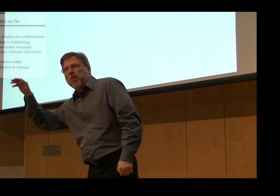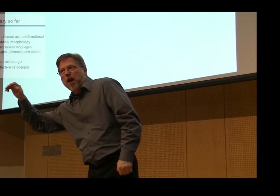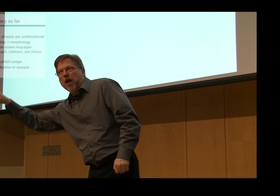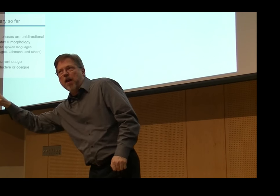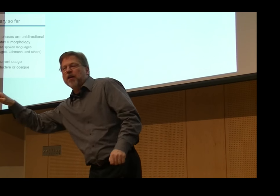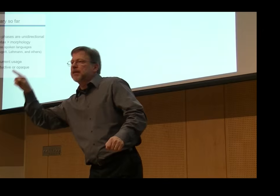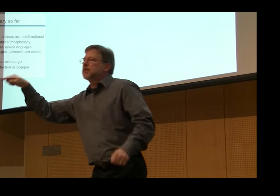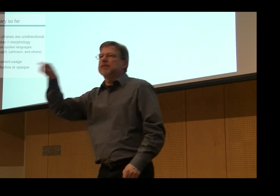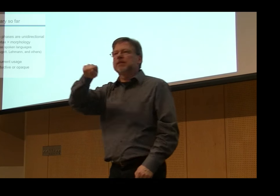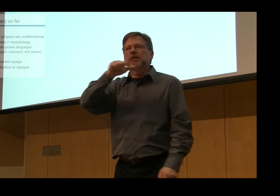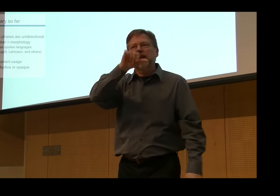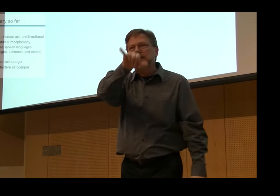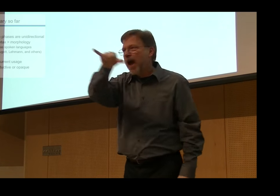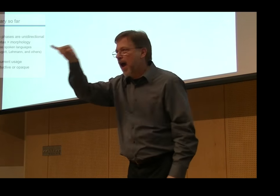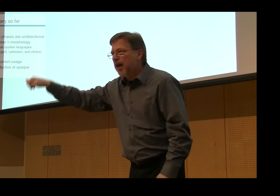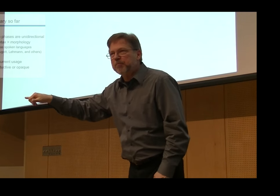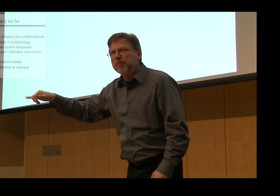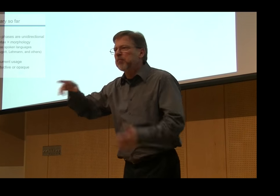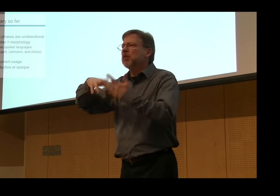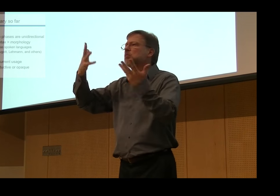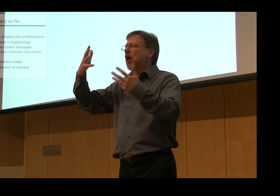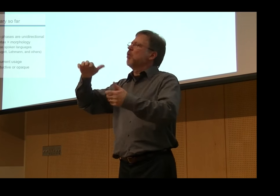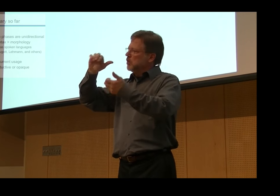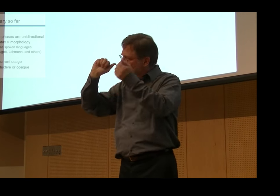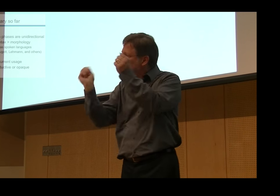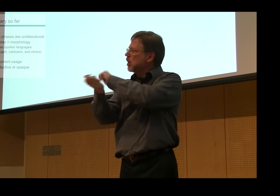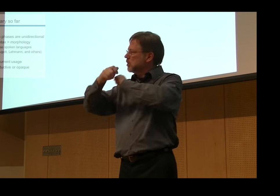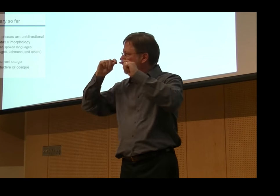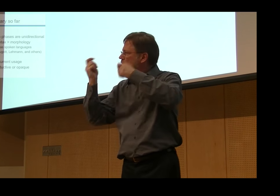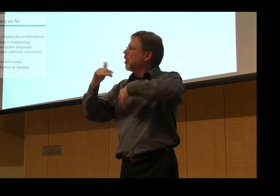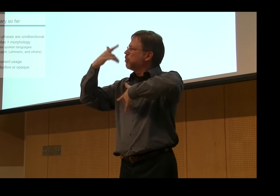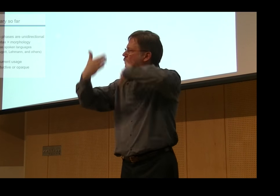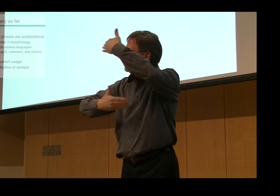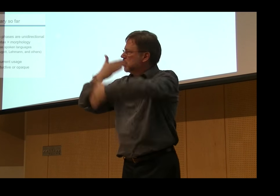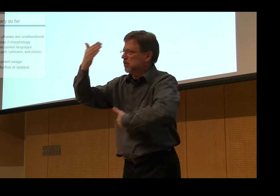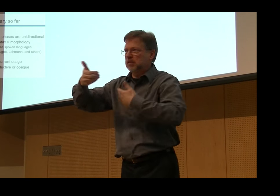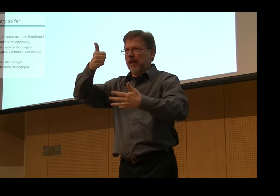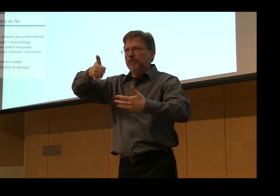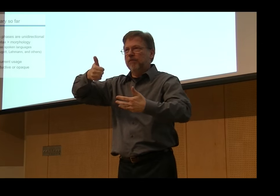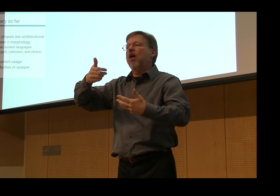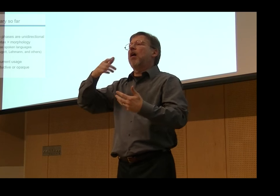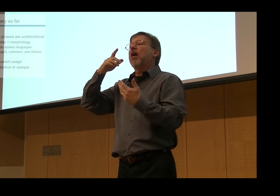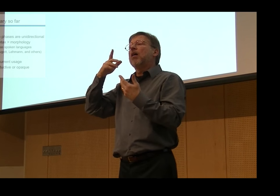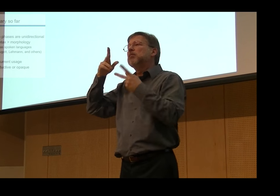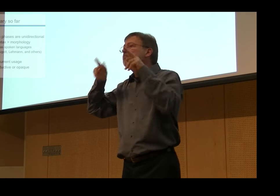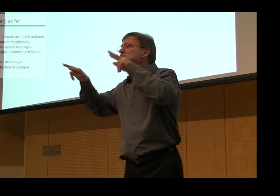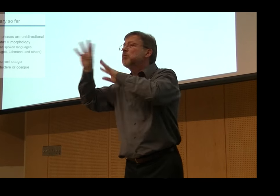analyses. There was a grammar historically, but the grammar today doesn't resemble